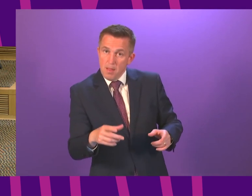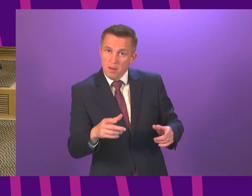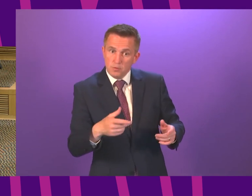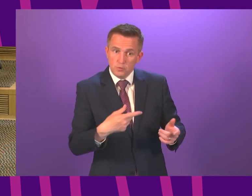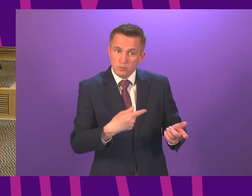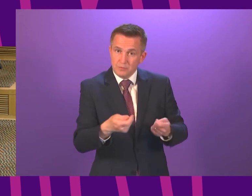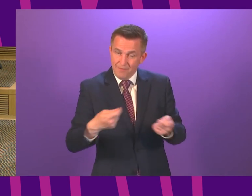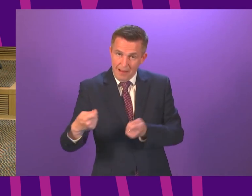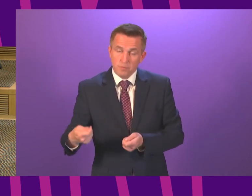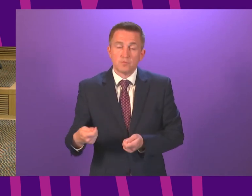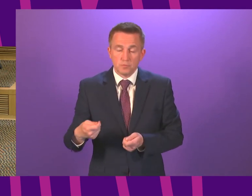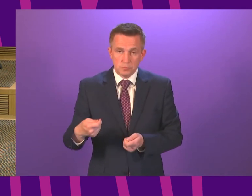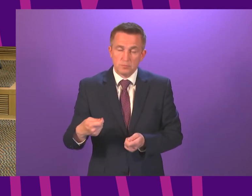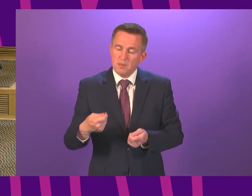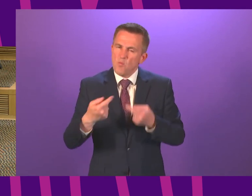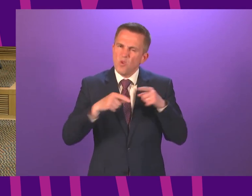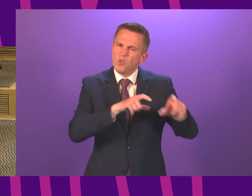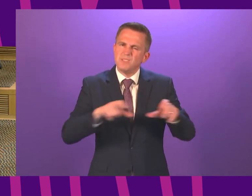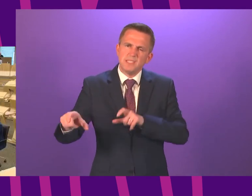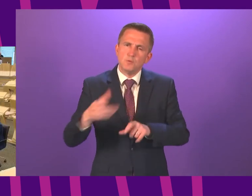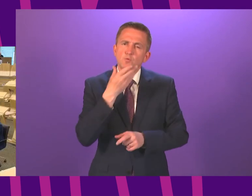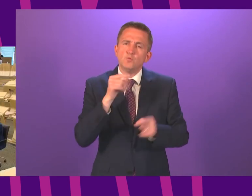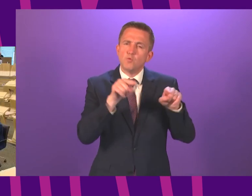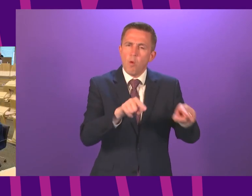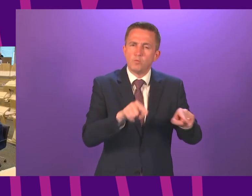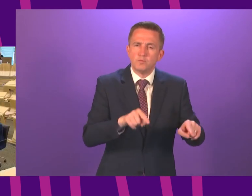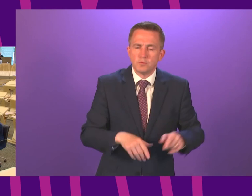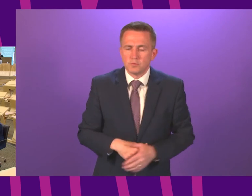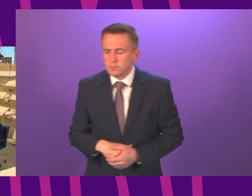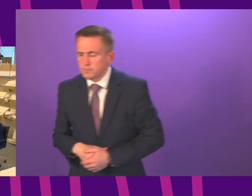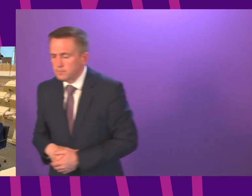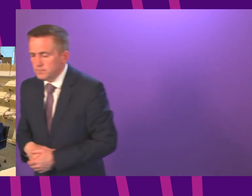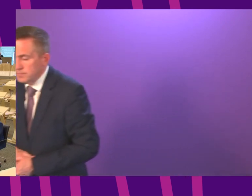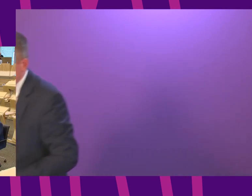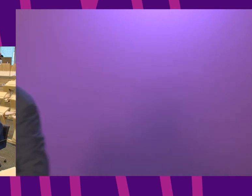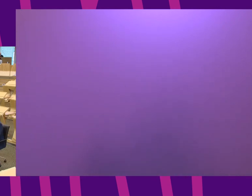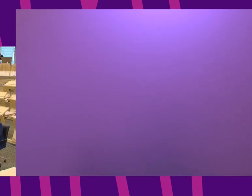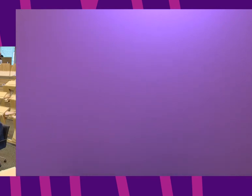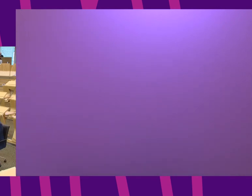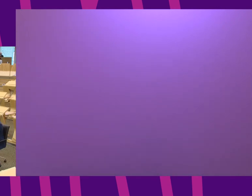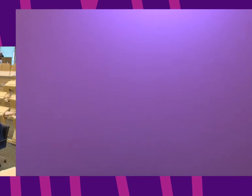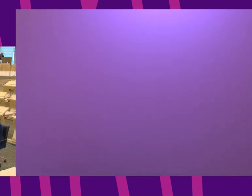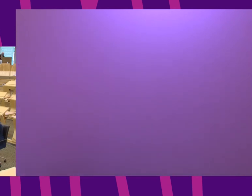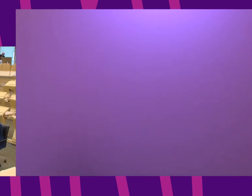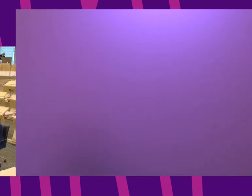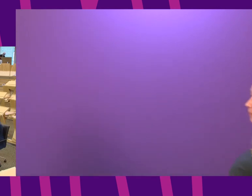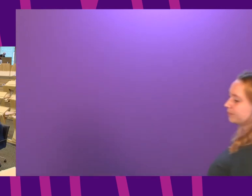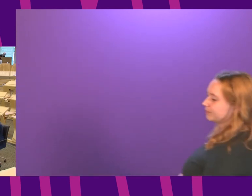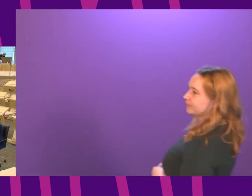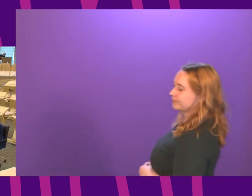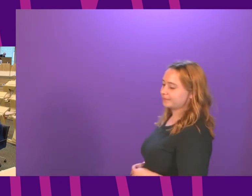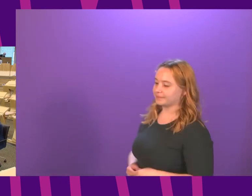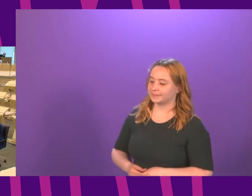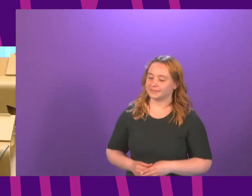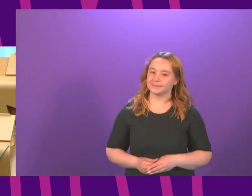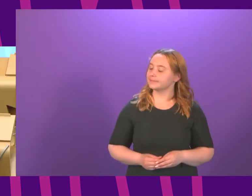route and that is what we will continue to do Neil Gray to be followed by John Mason thank you presiding officer I thank the